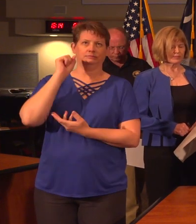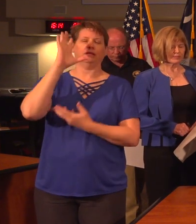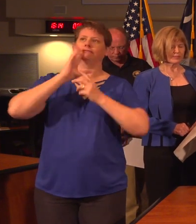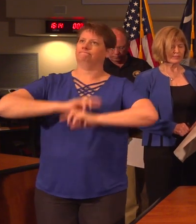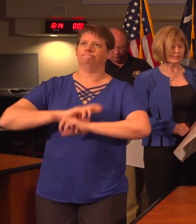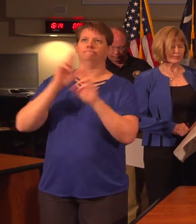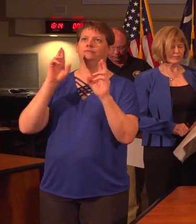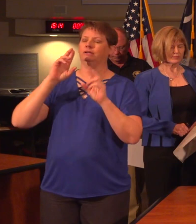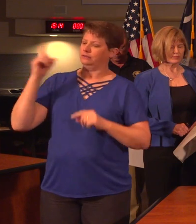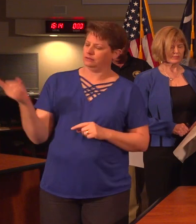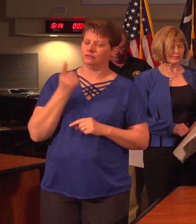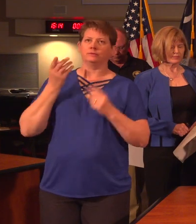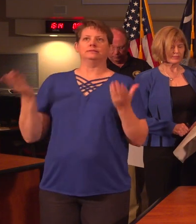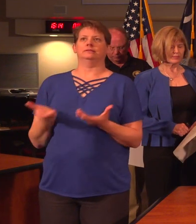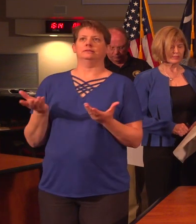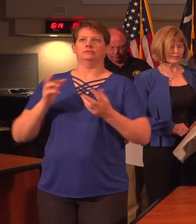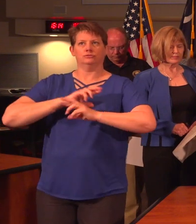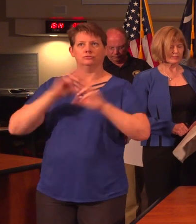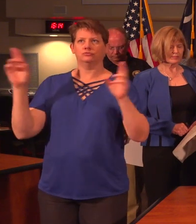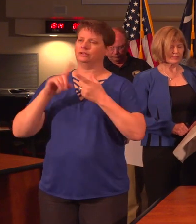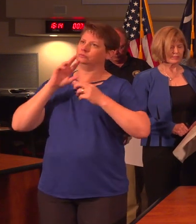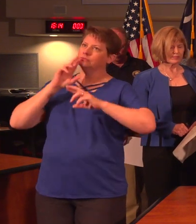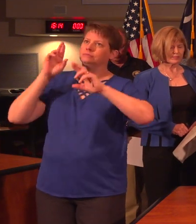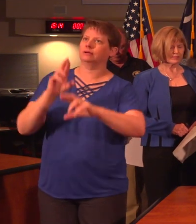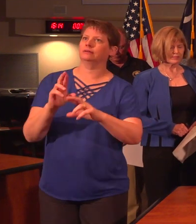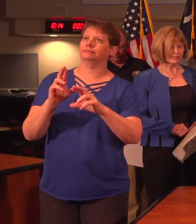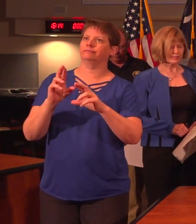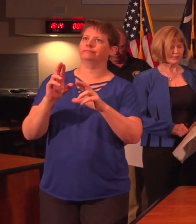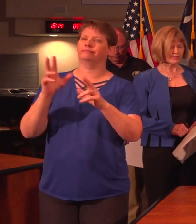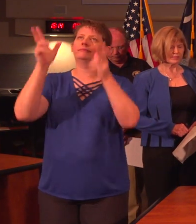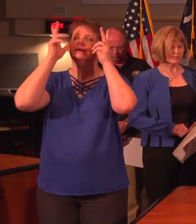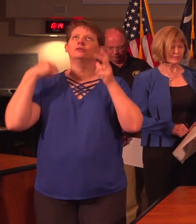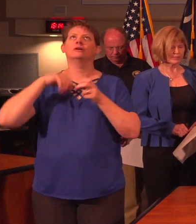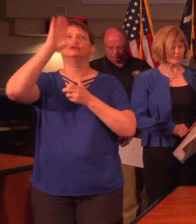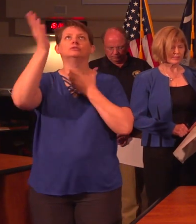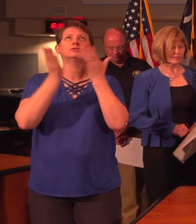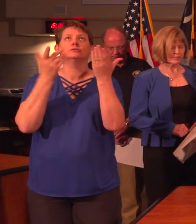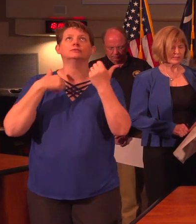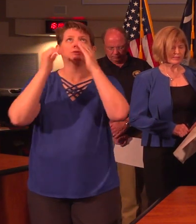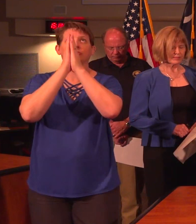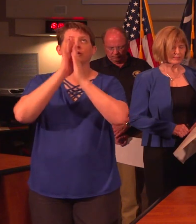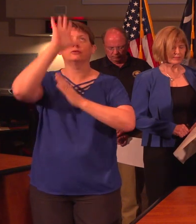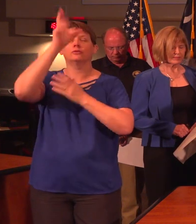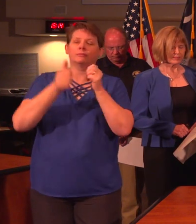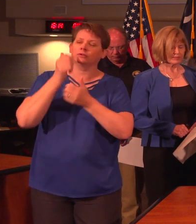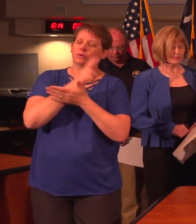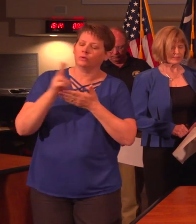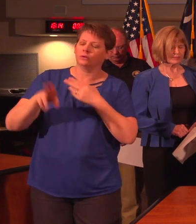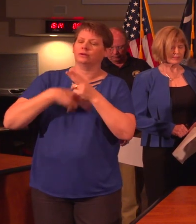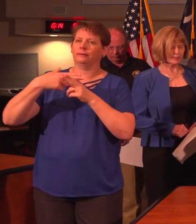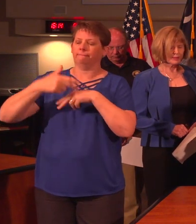ready, always there, ready to respond. Hear us, your servants, as we pray in your most holy name.